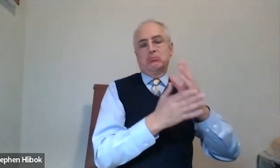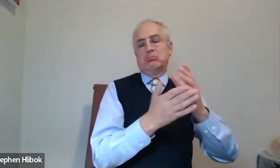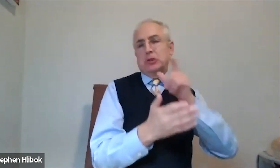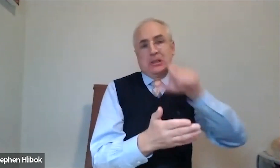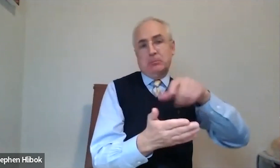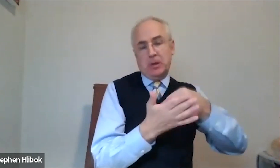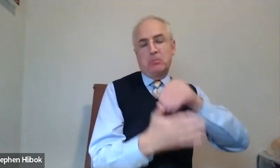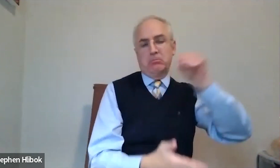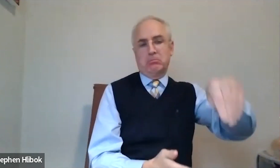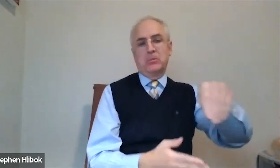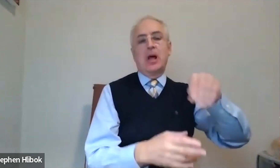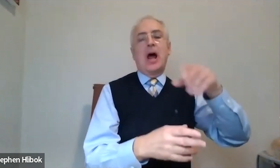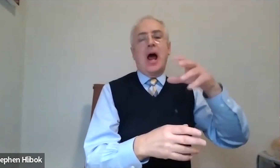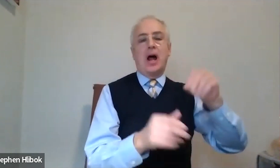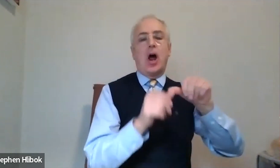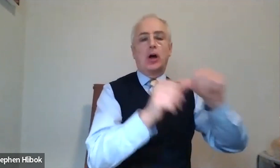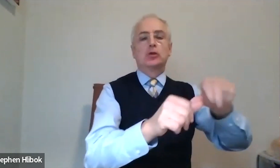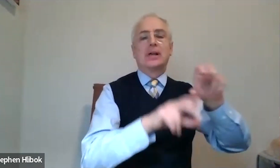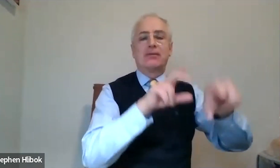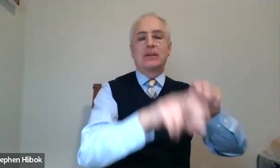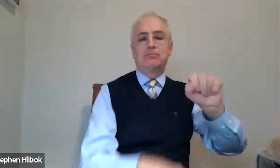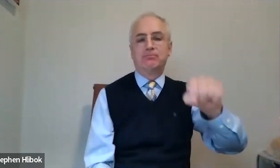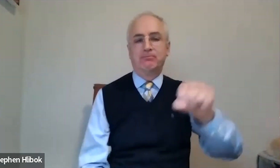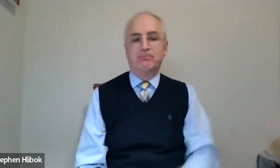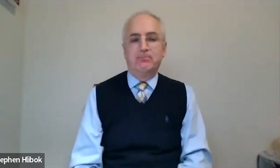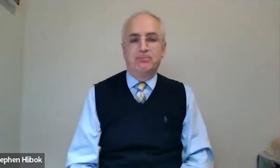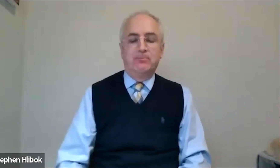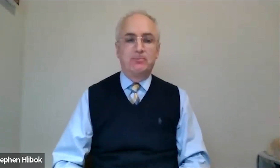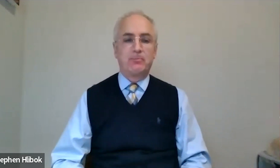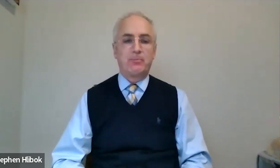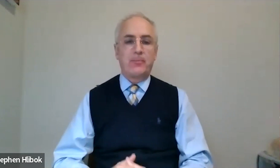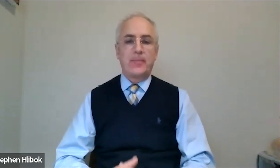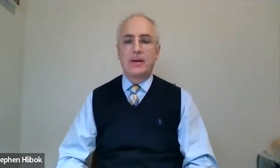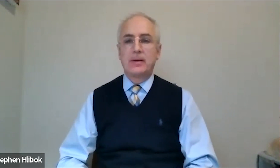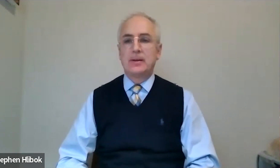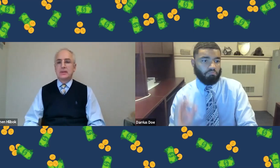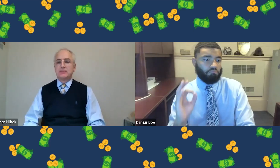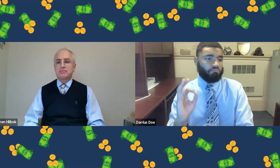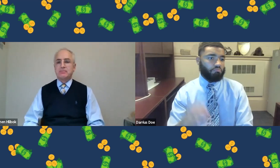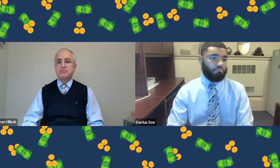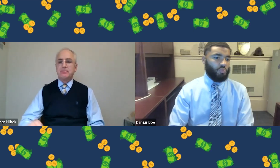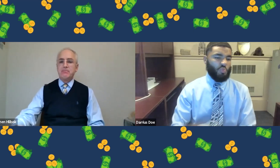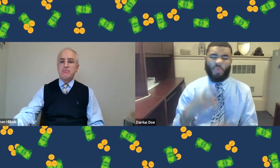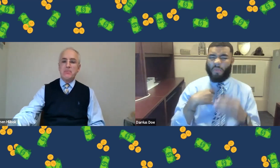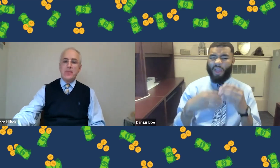account or some other type of account, if you don't need the funds at that time. So you can continue investing it.